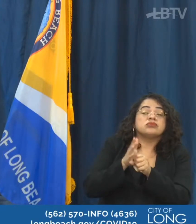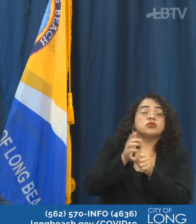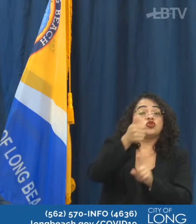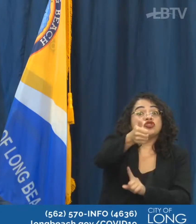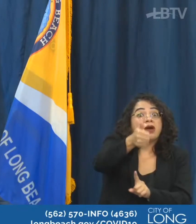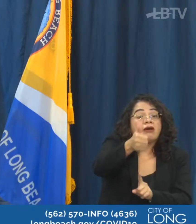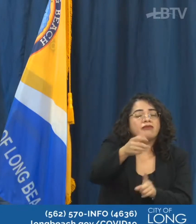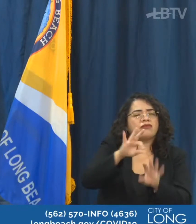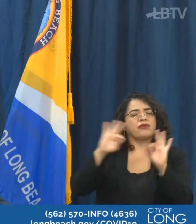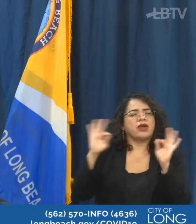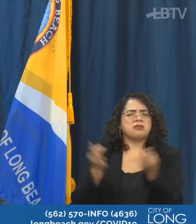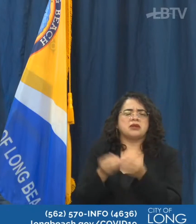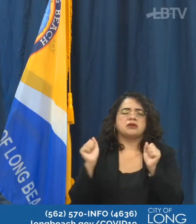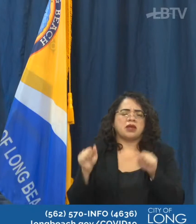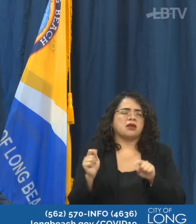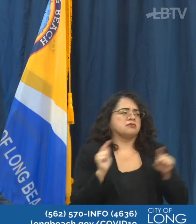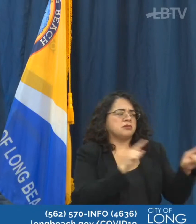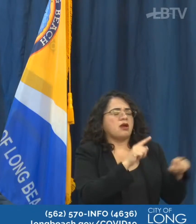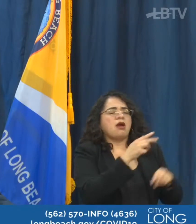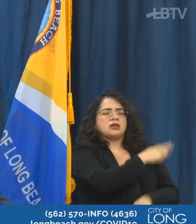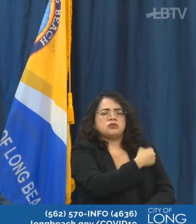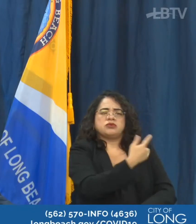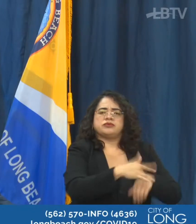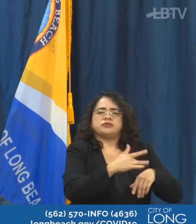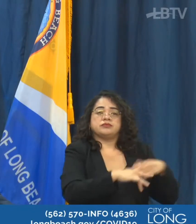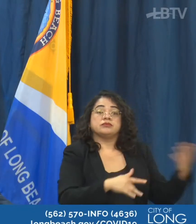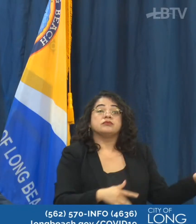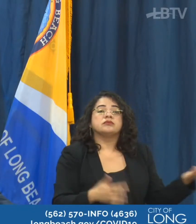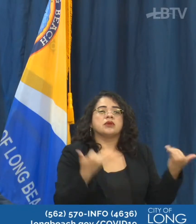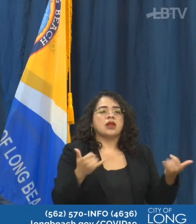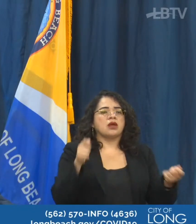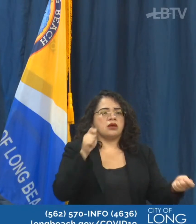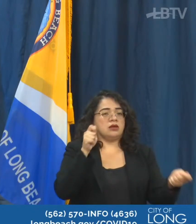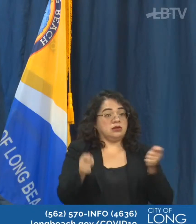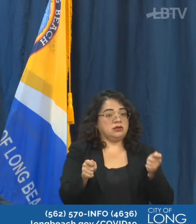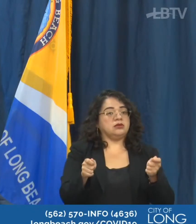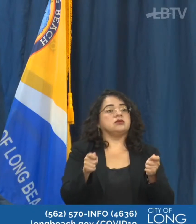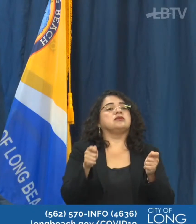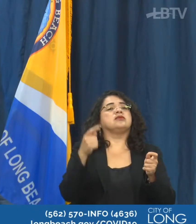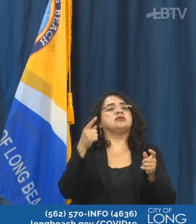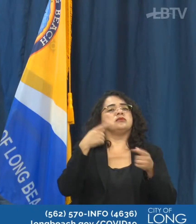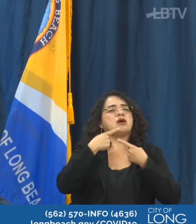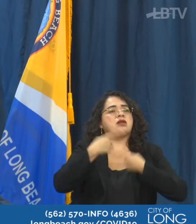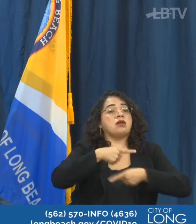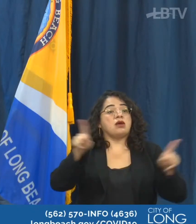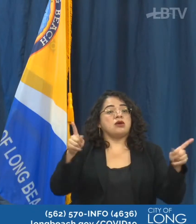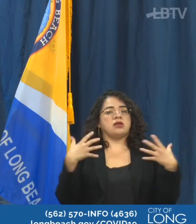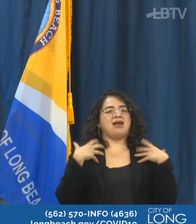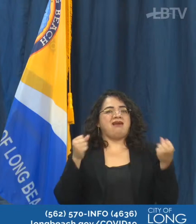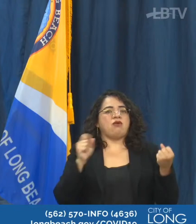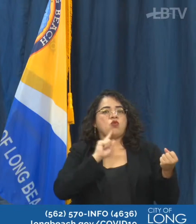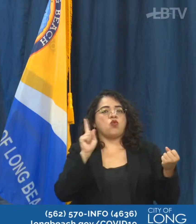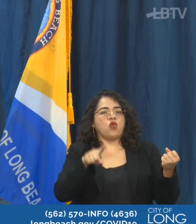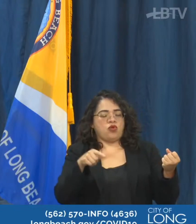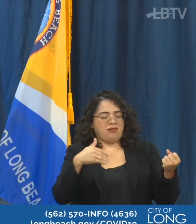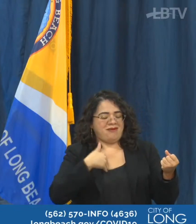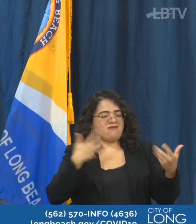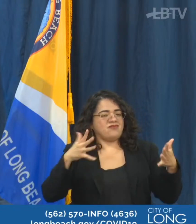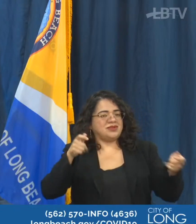on Long Beach, we'll be making adjustments today to our health order. I want to begin by by noting that